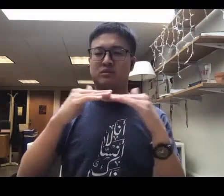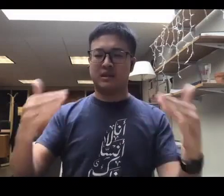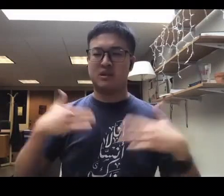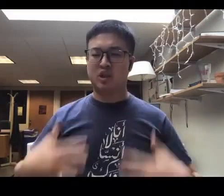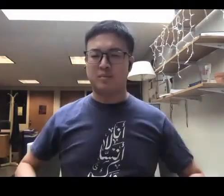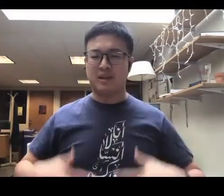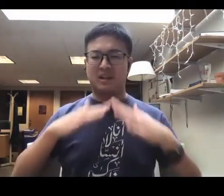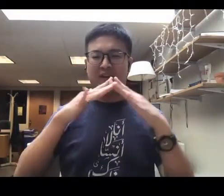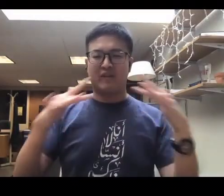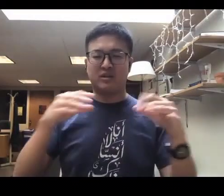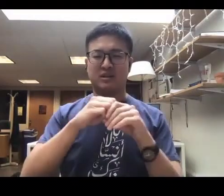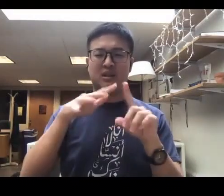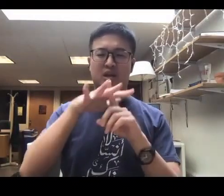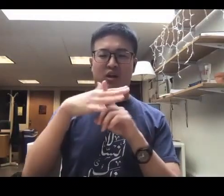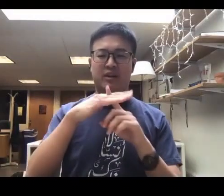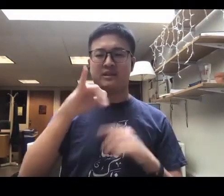context of the Arab world.